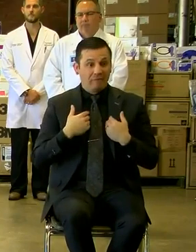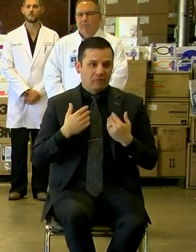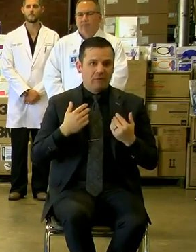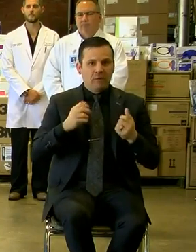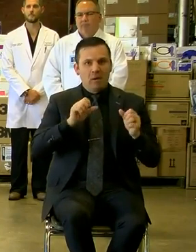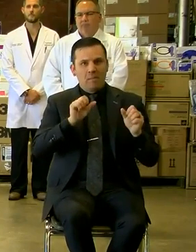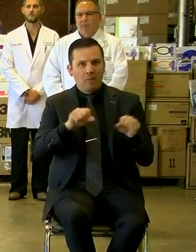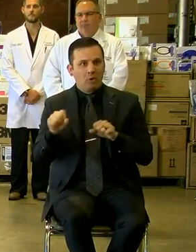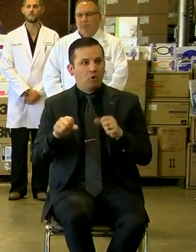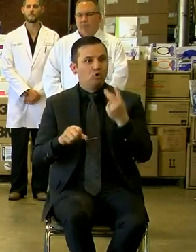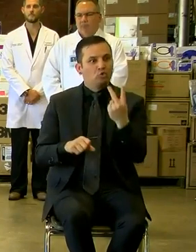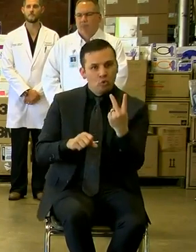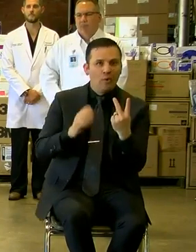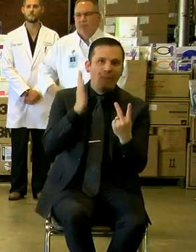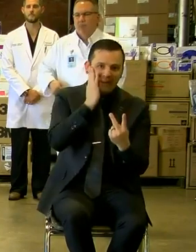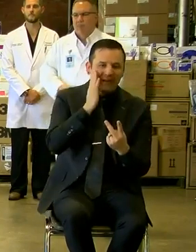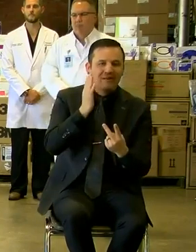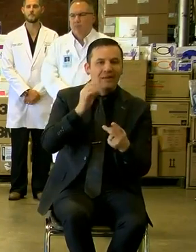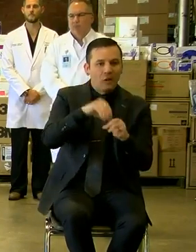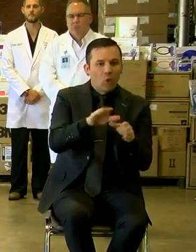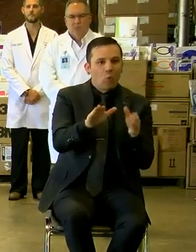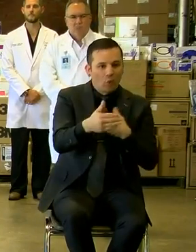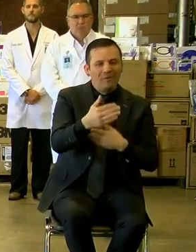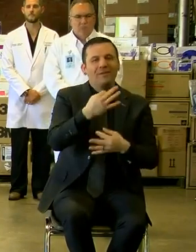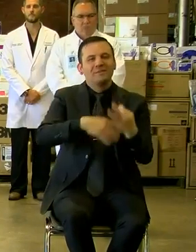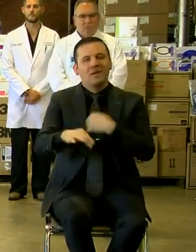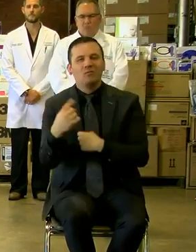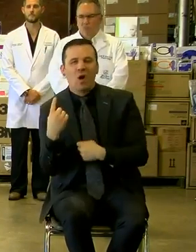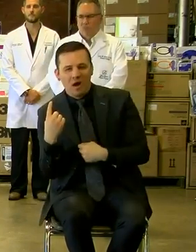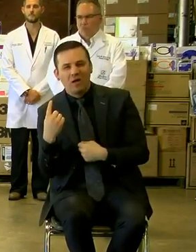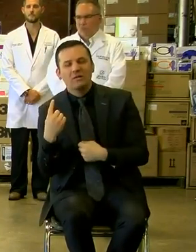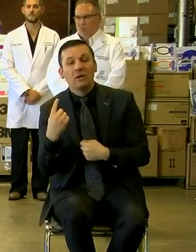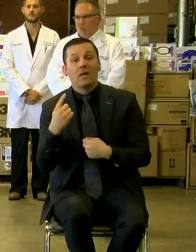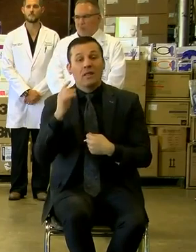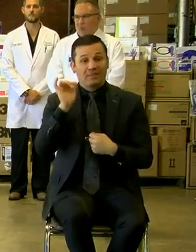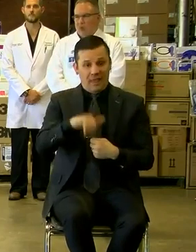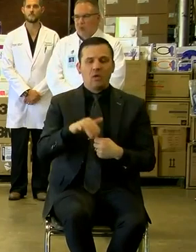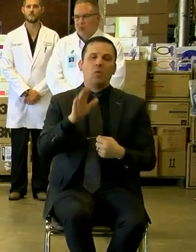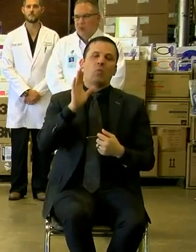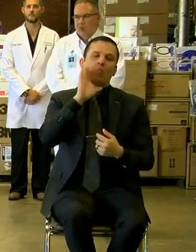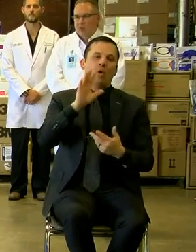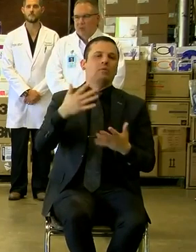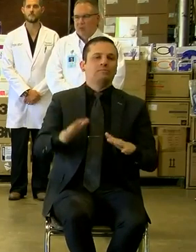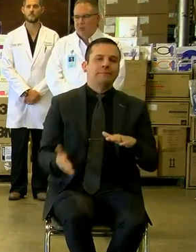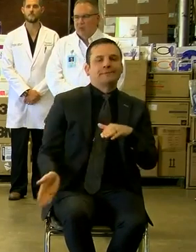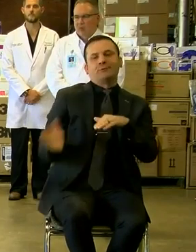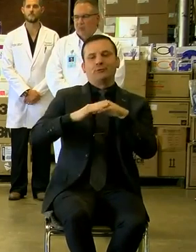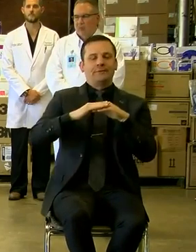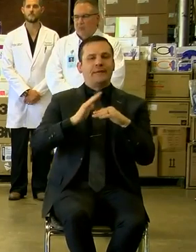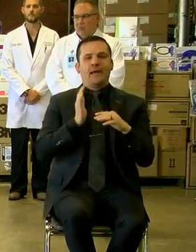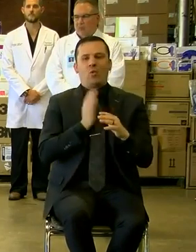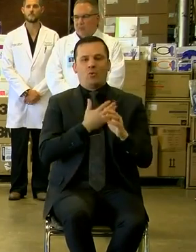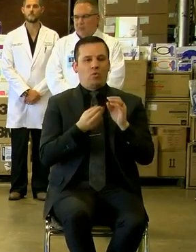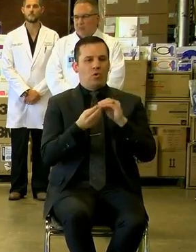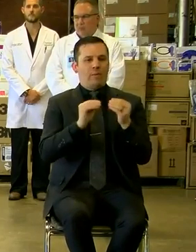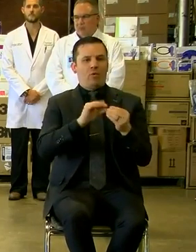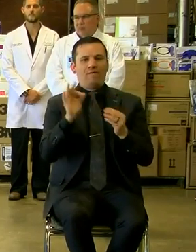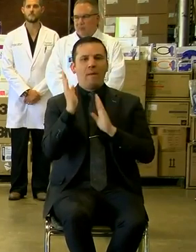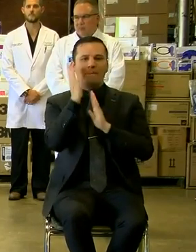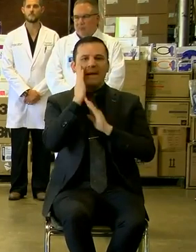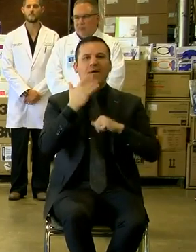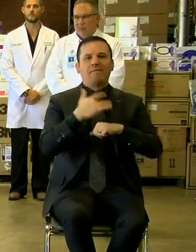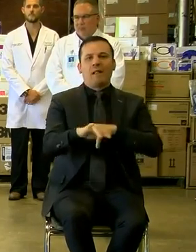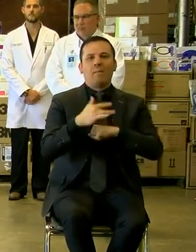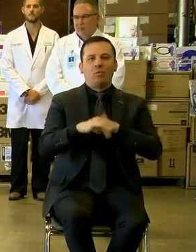beds as opposed to one. These two strategies alone will dramatically increase the number of beds that will be